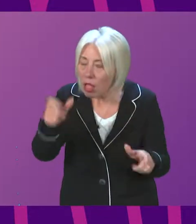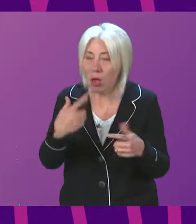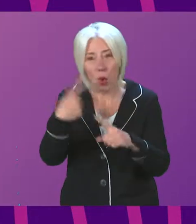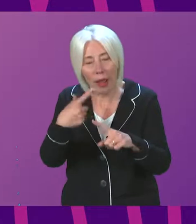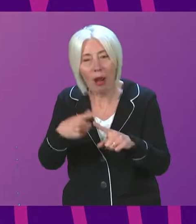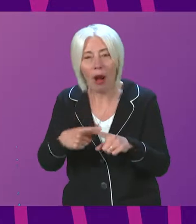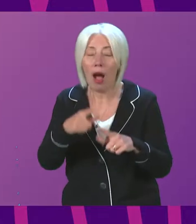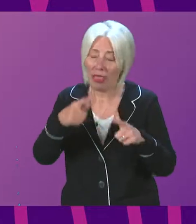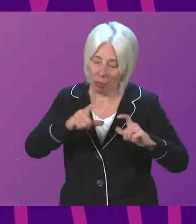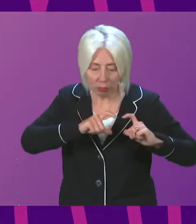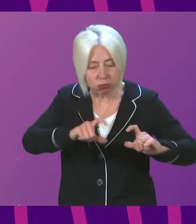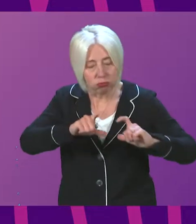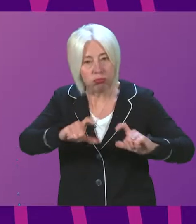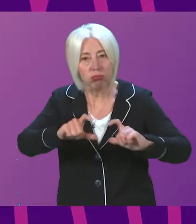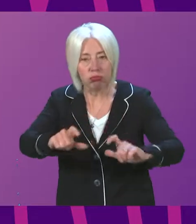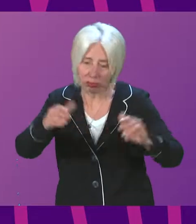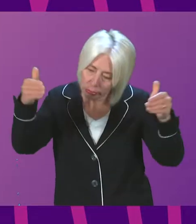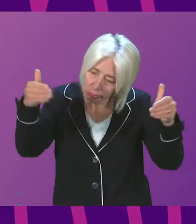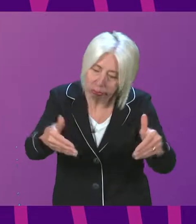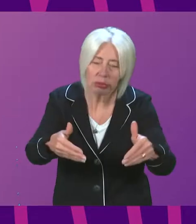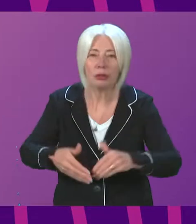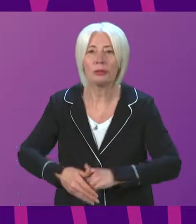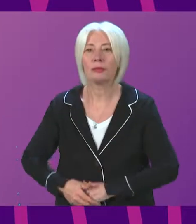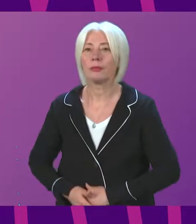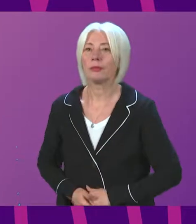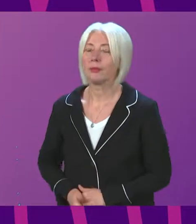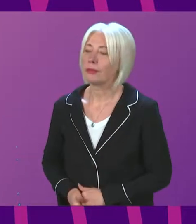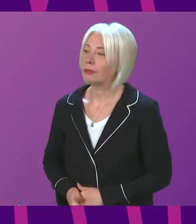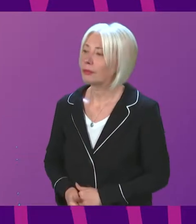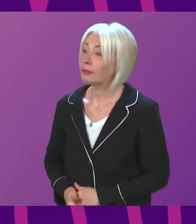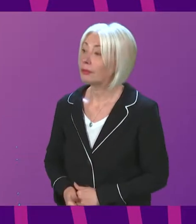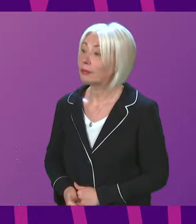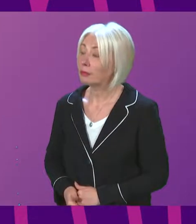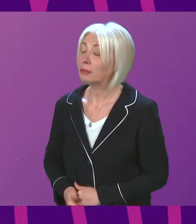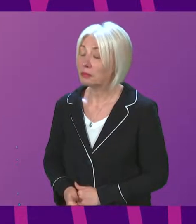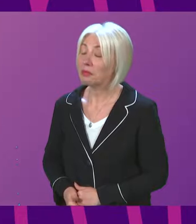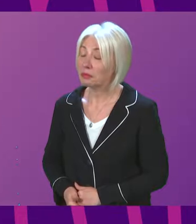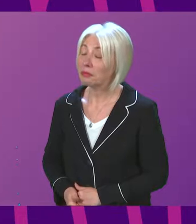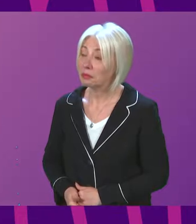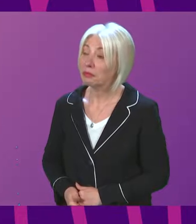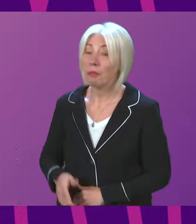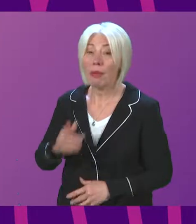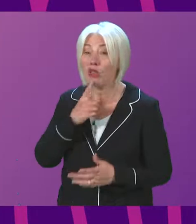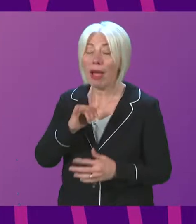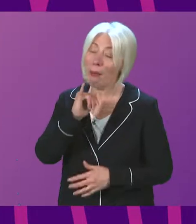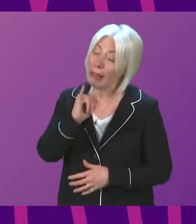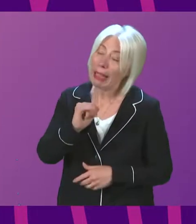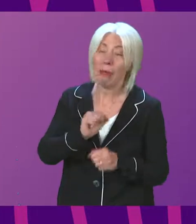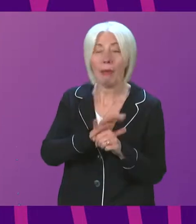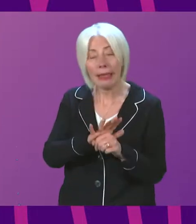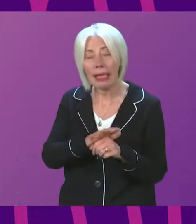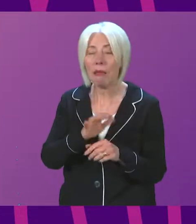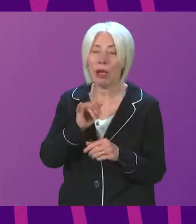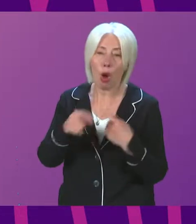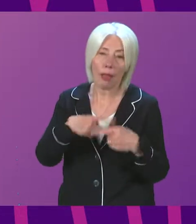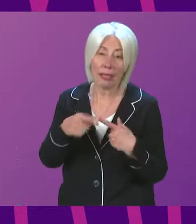with the focus it needs and deserves. Anna Sarwar. As much as the First Minister might want to try and blame the pandemic, she cannot blame